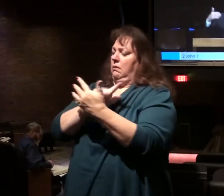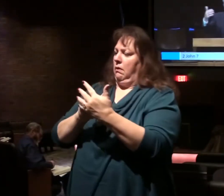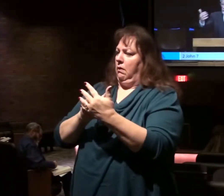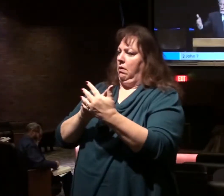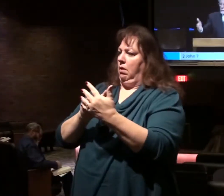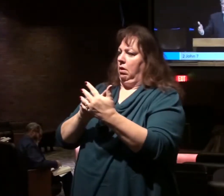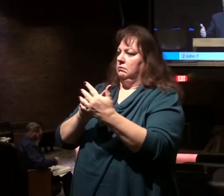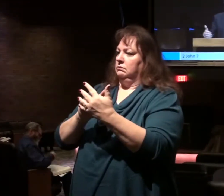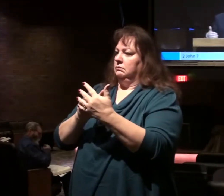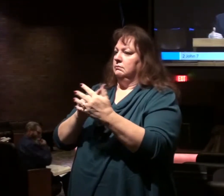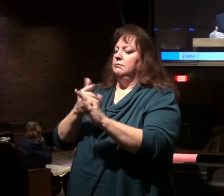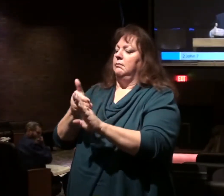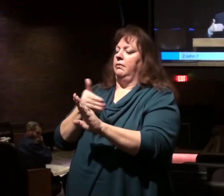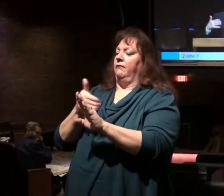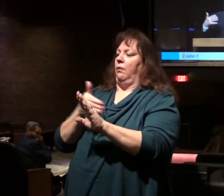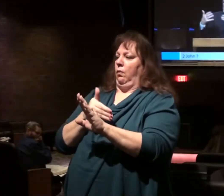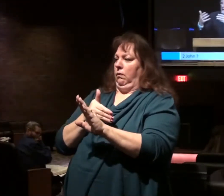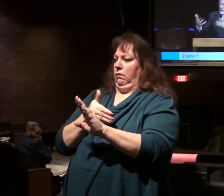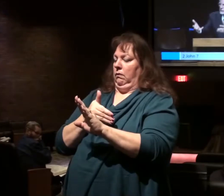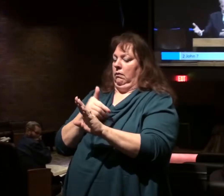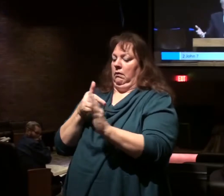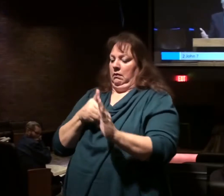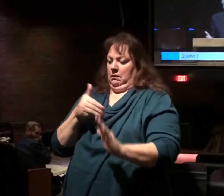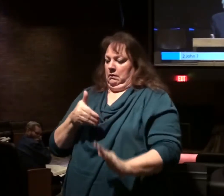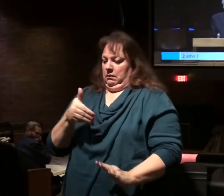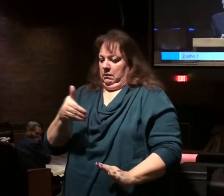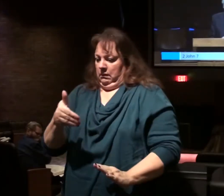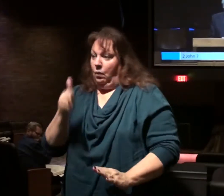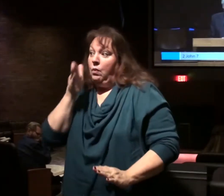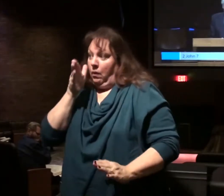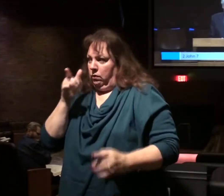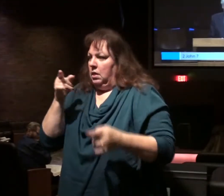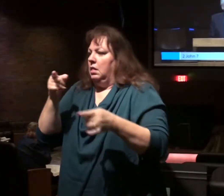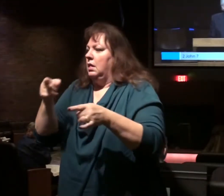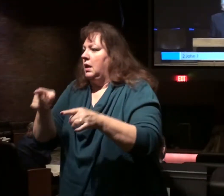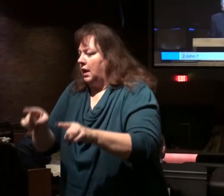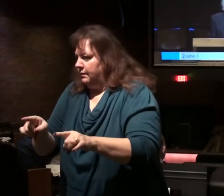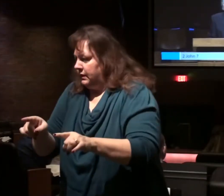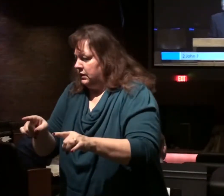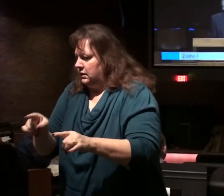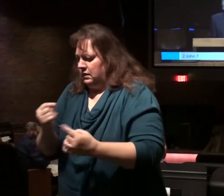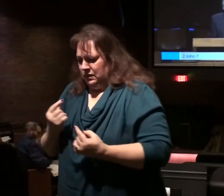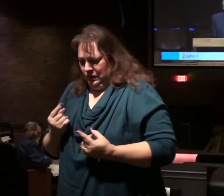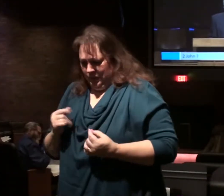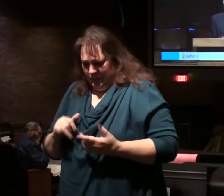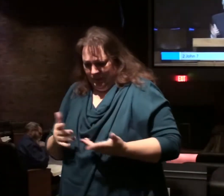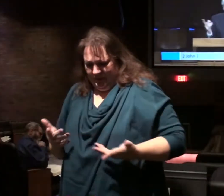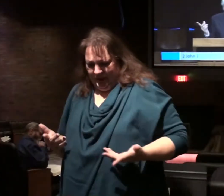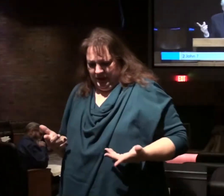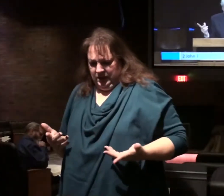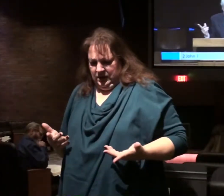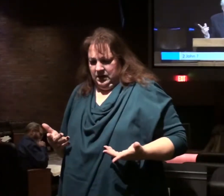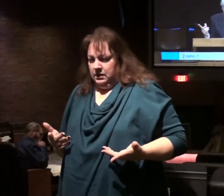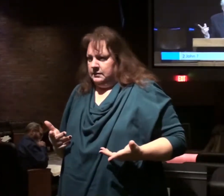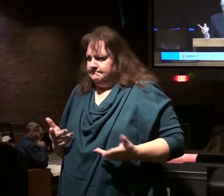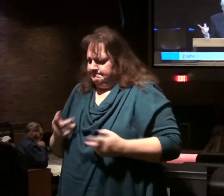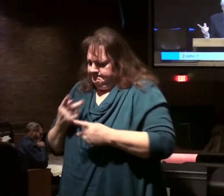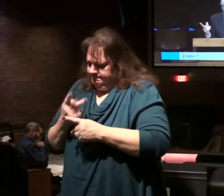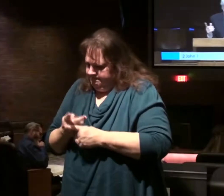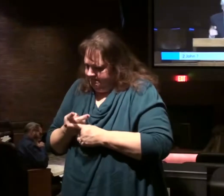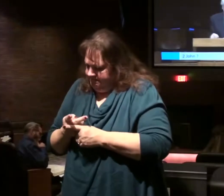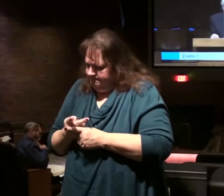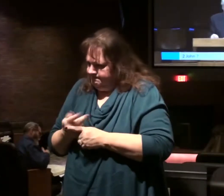forerunners, indicators of what is coming. What do we do with that? Watch yourselves